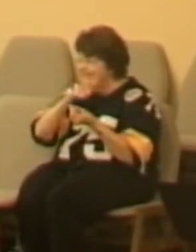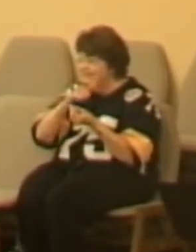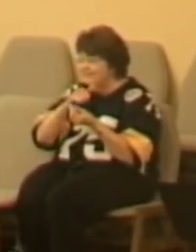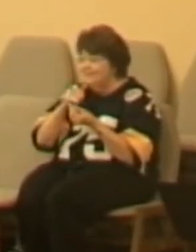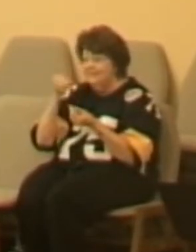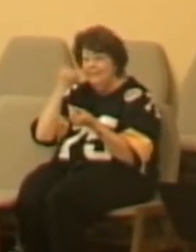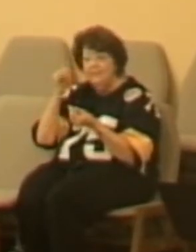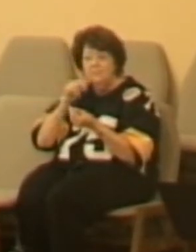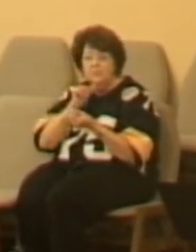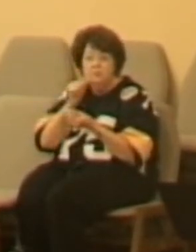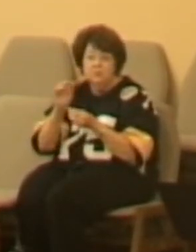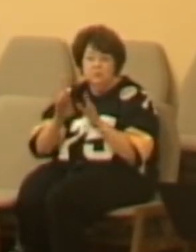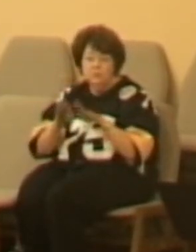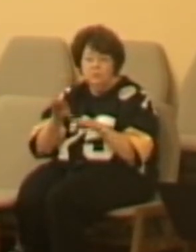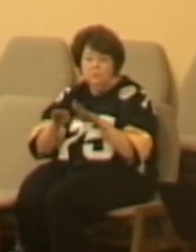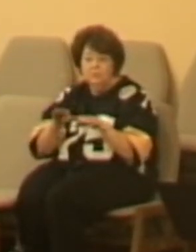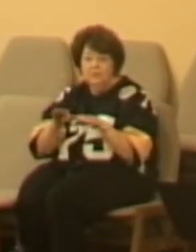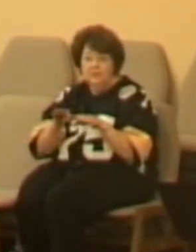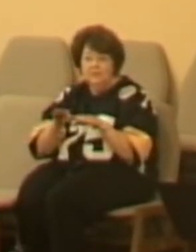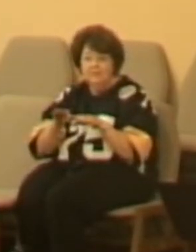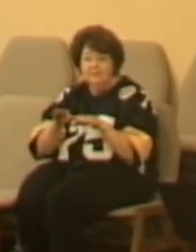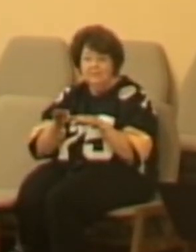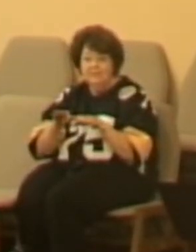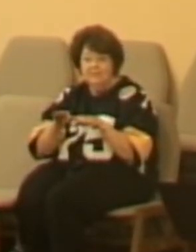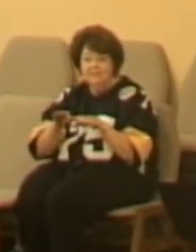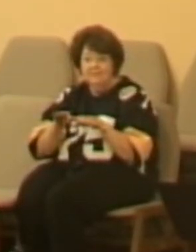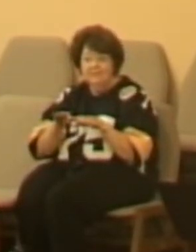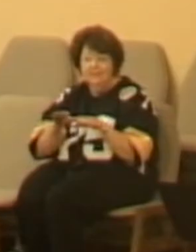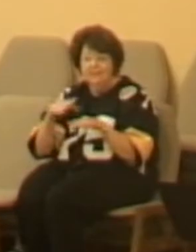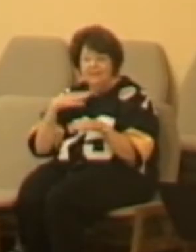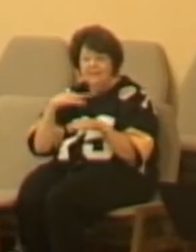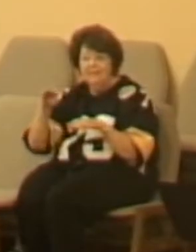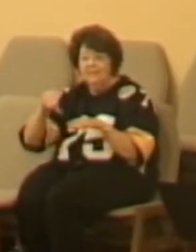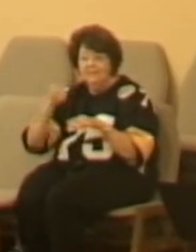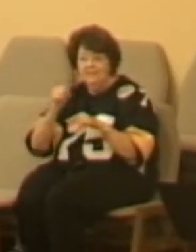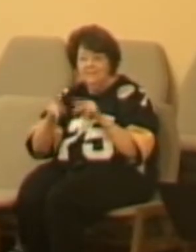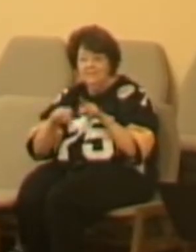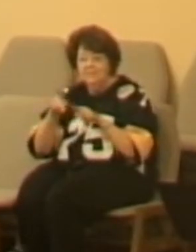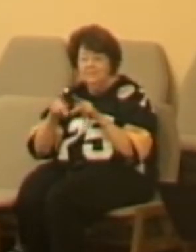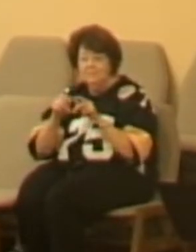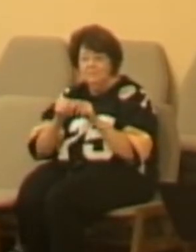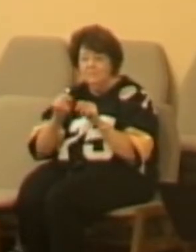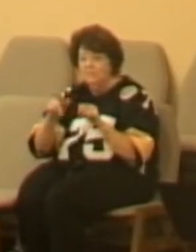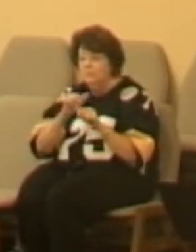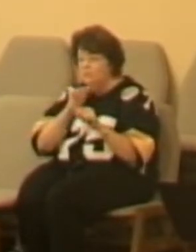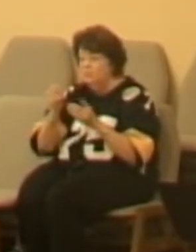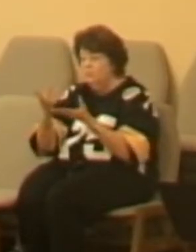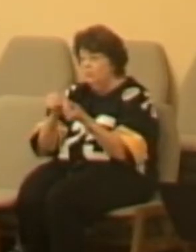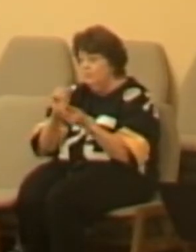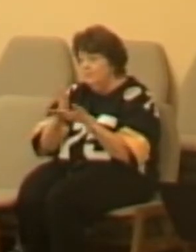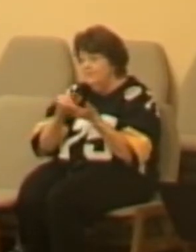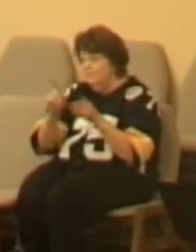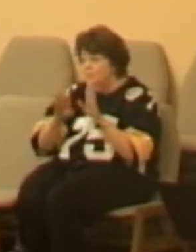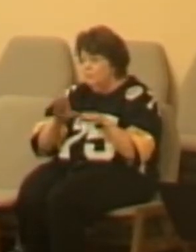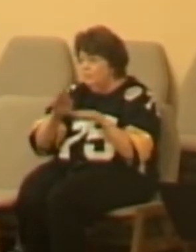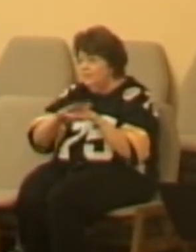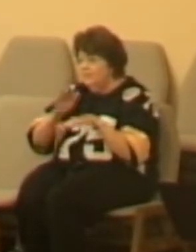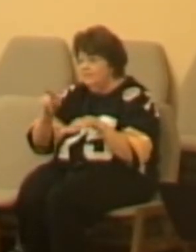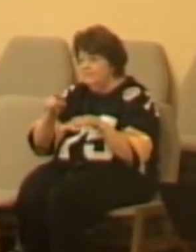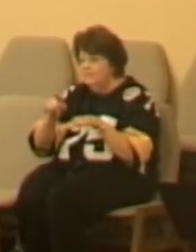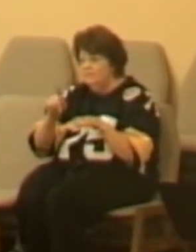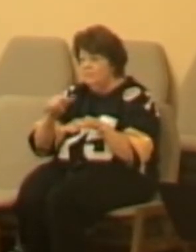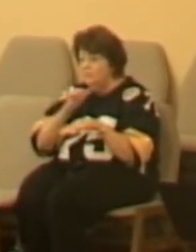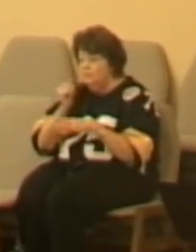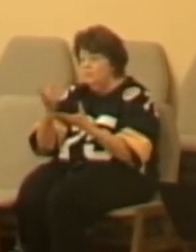Number two, you don't want to get run over from somebody beside you or behind you because you're out of step. Number three, you don't want to make the band director